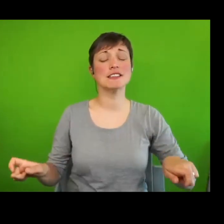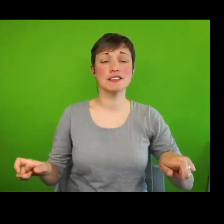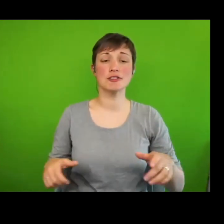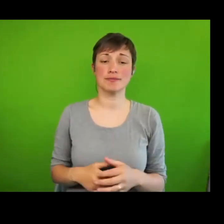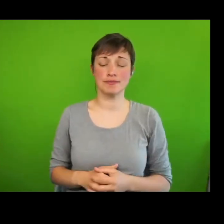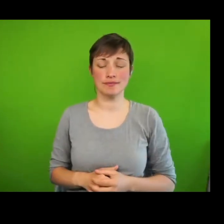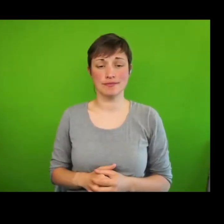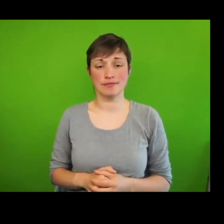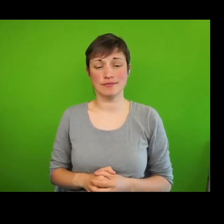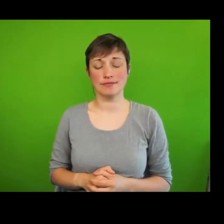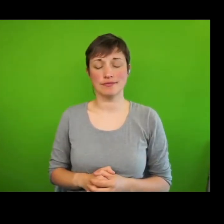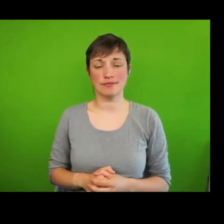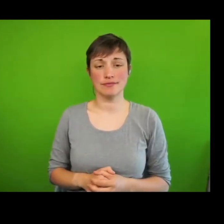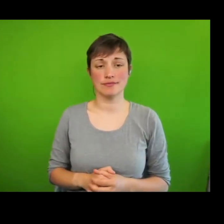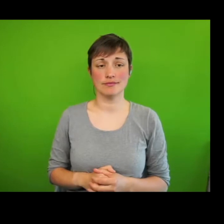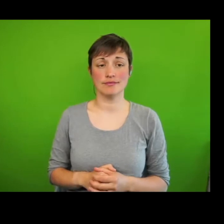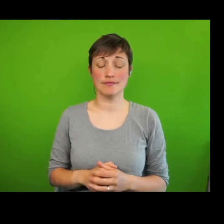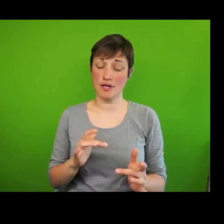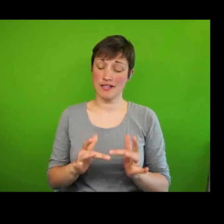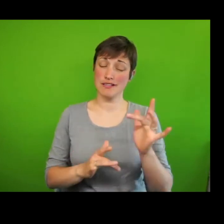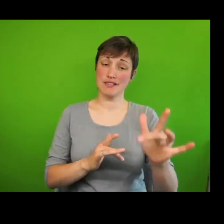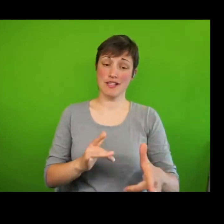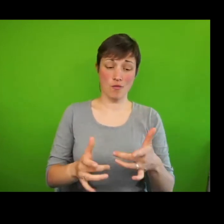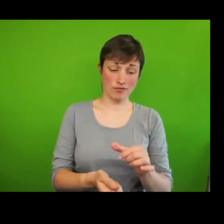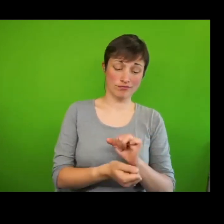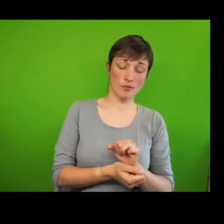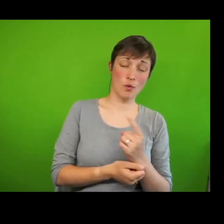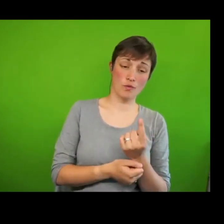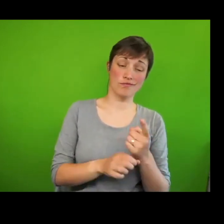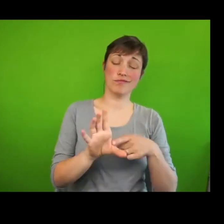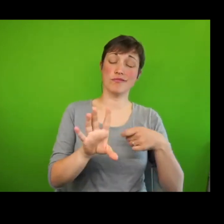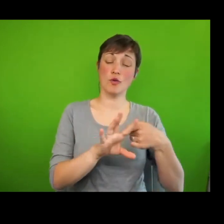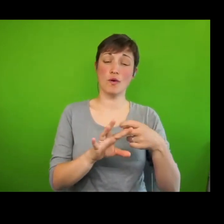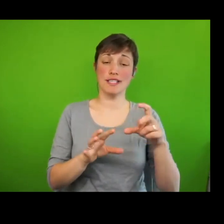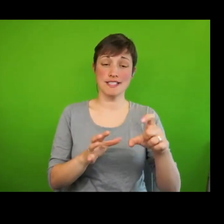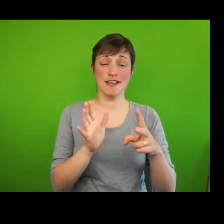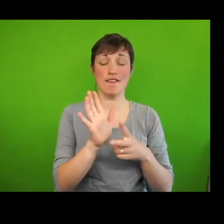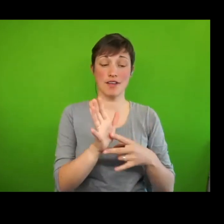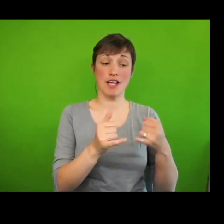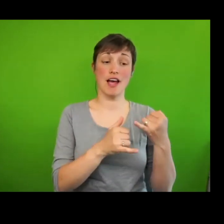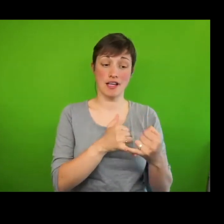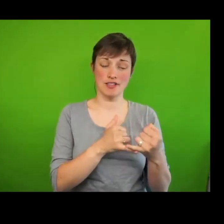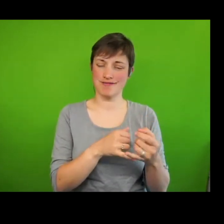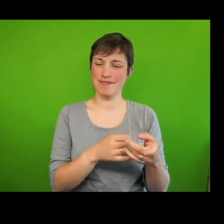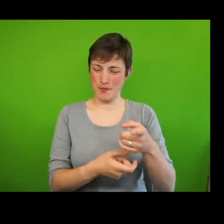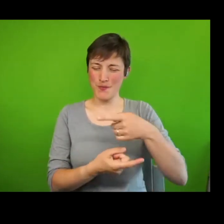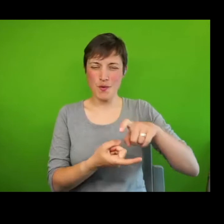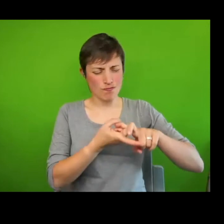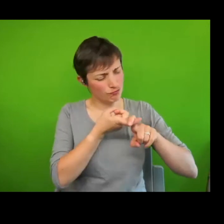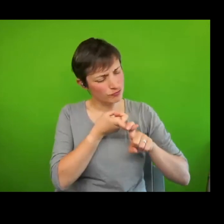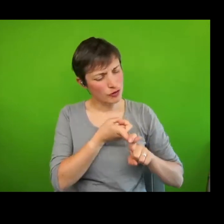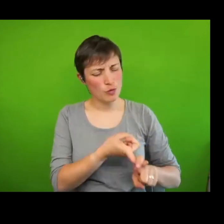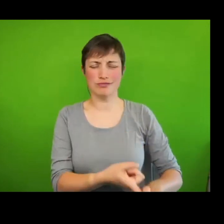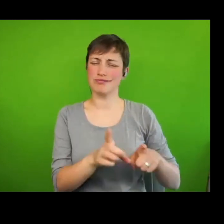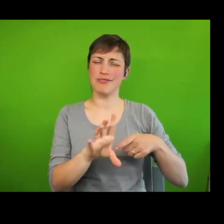The network is jointly hosted by YorkCBS, which roots us in York's vibrant civil